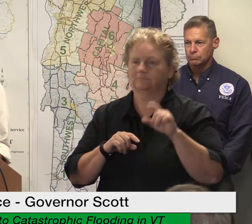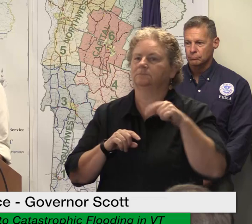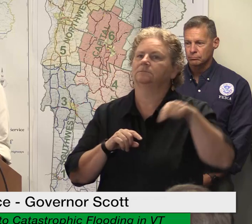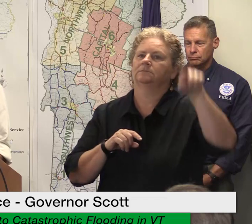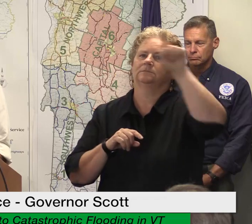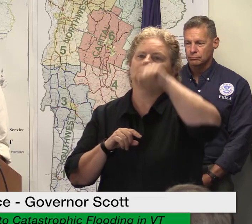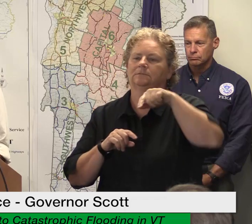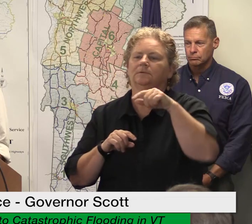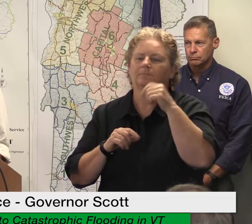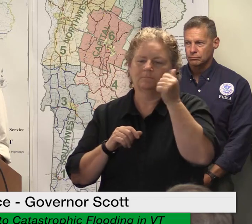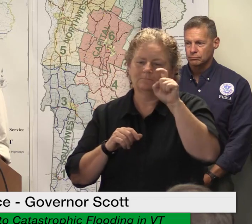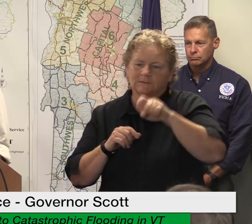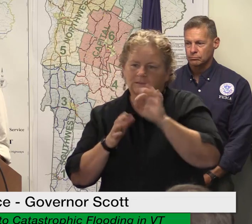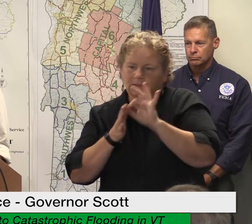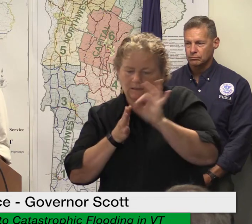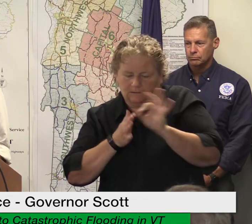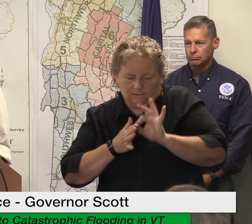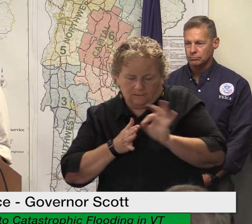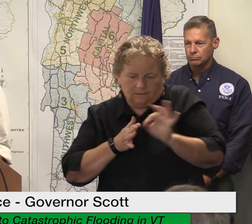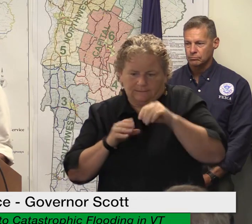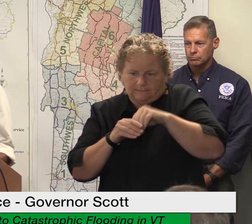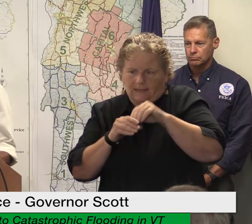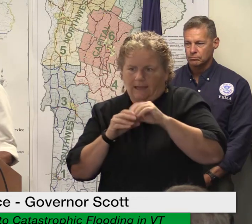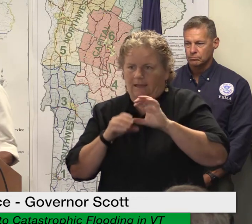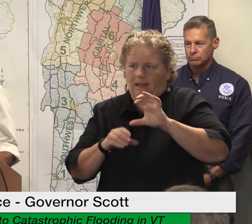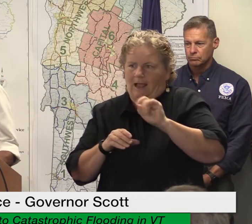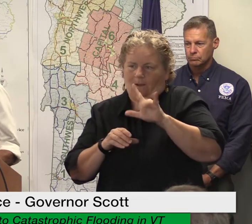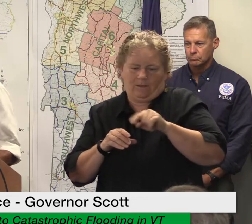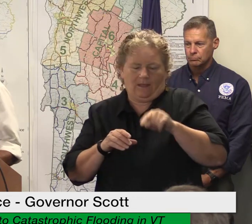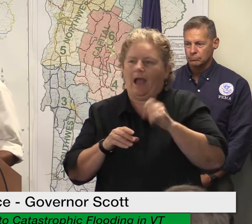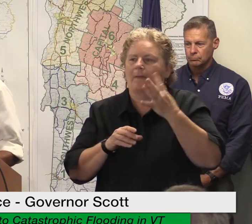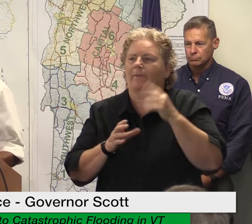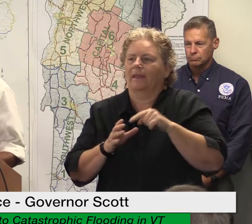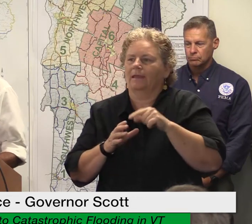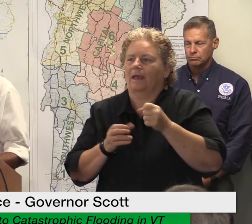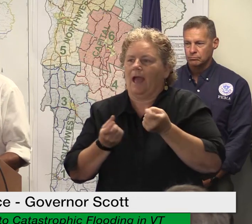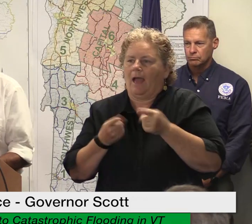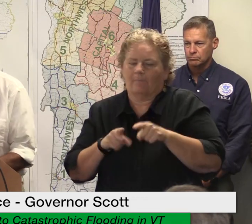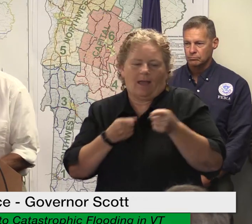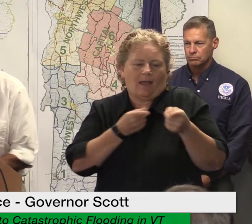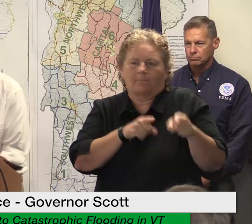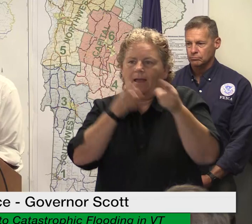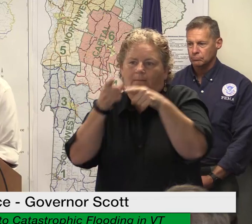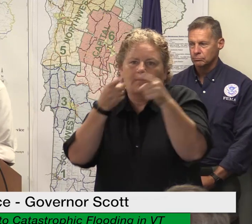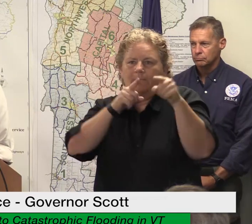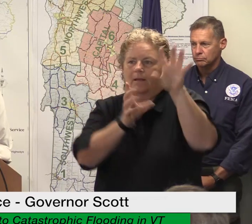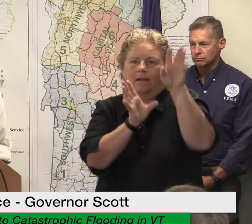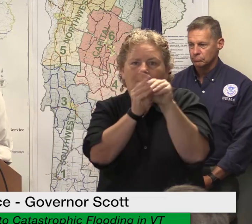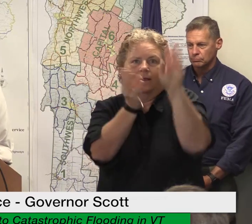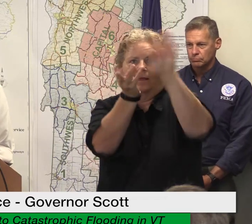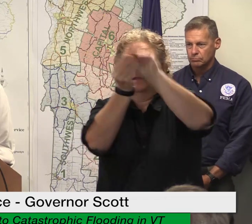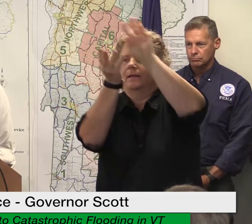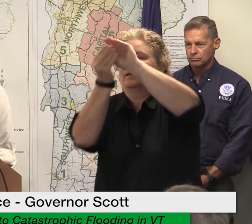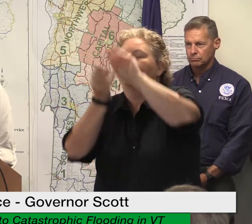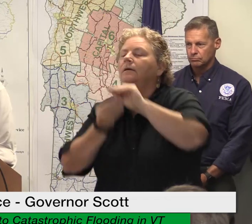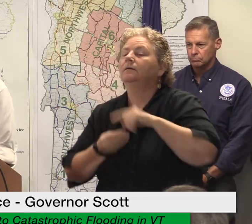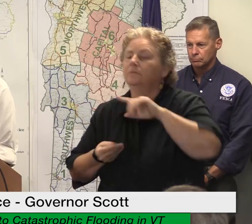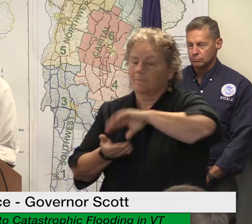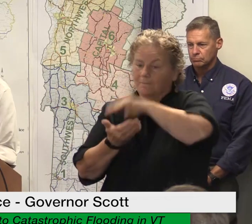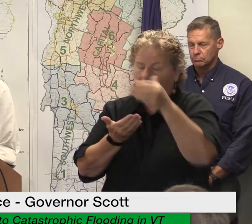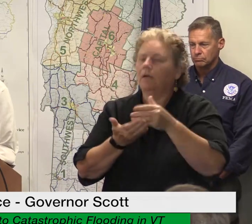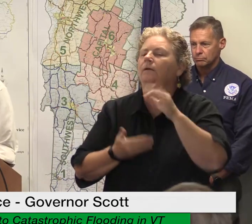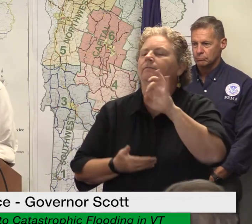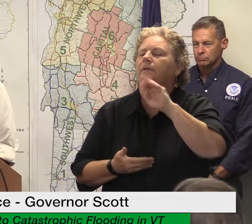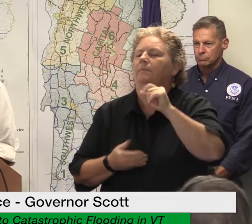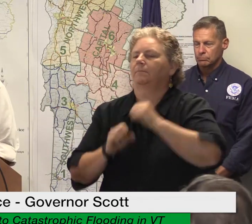eligibility for everyone in the county and we actually have some good news on this front and General Roy